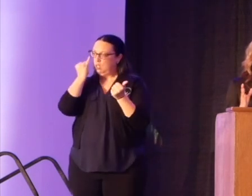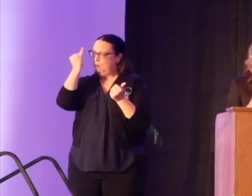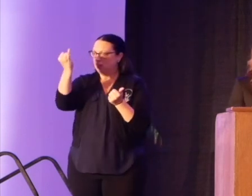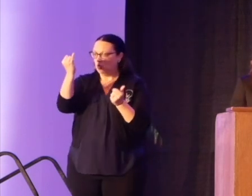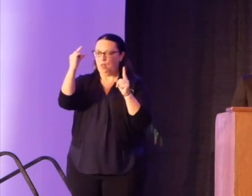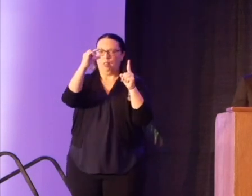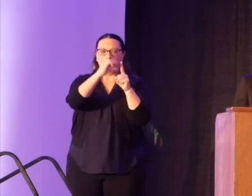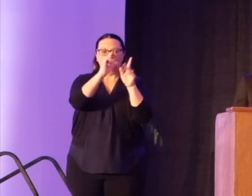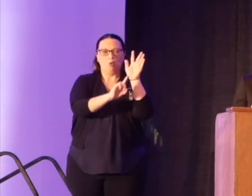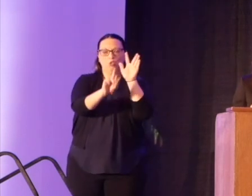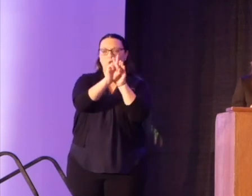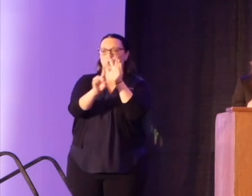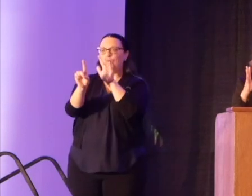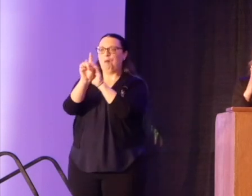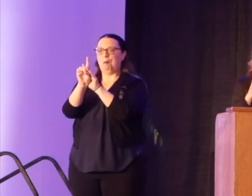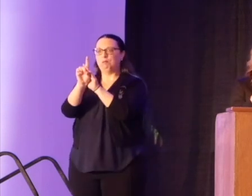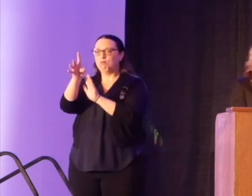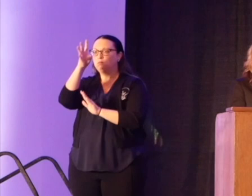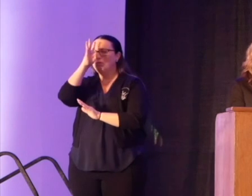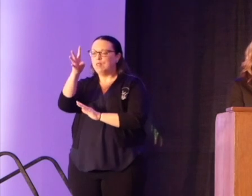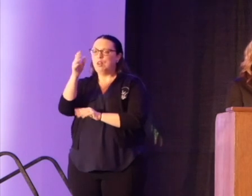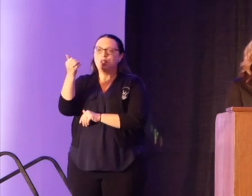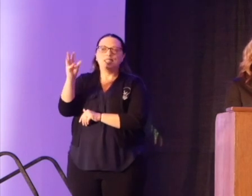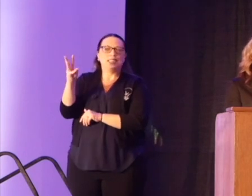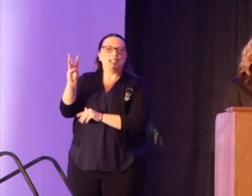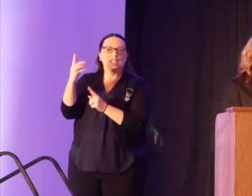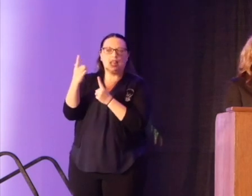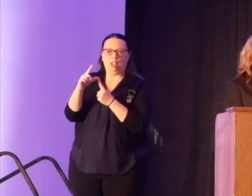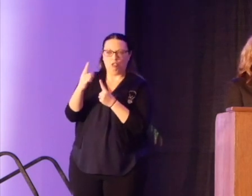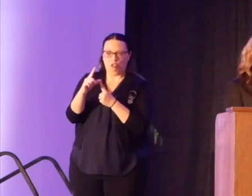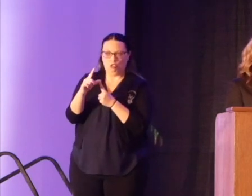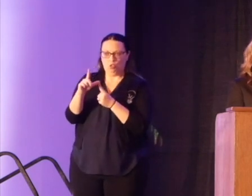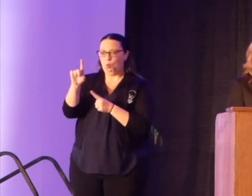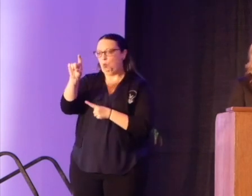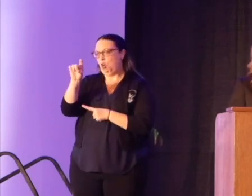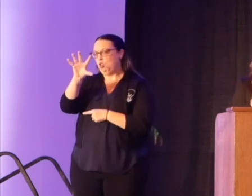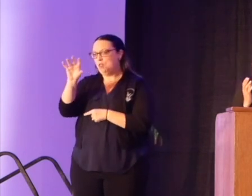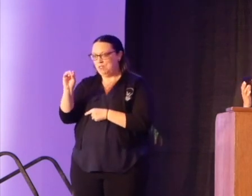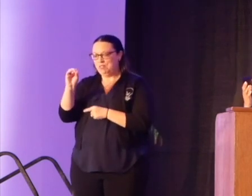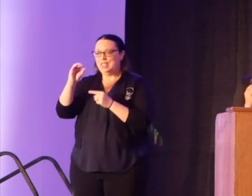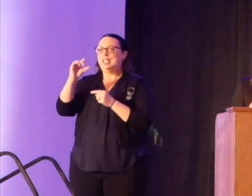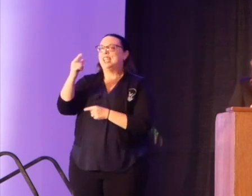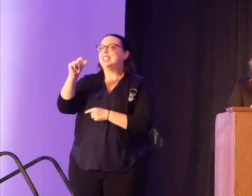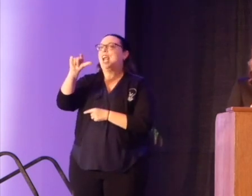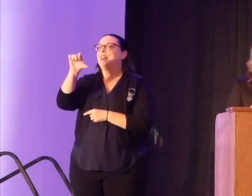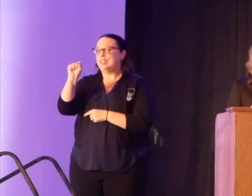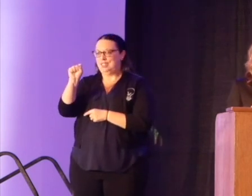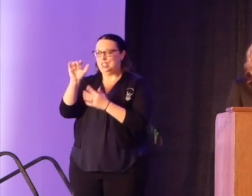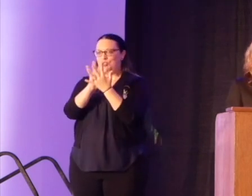the words began to appear made up of 16 letters, over 150 gallons of traffic paint,